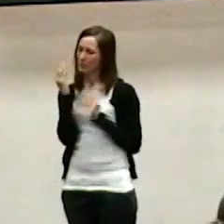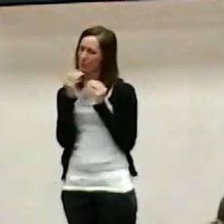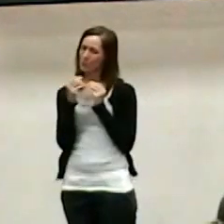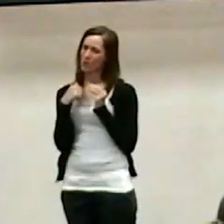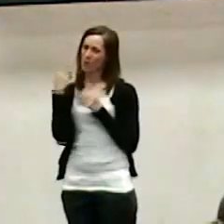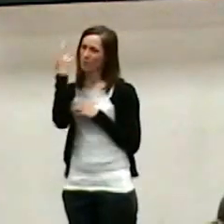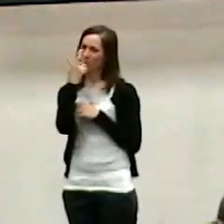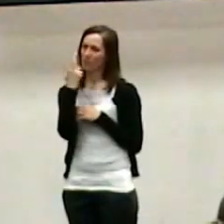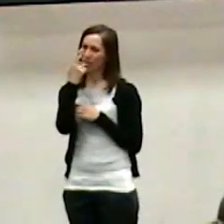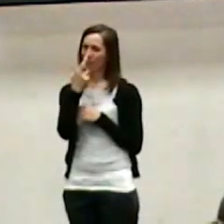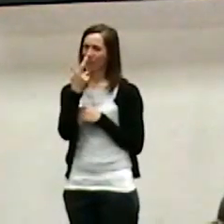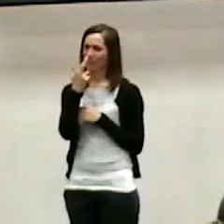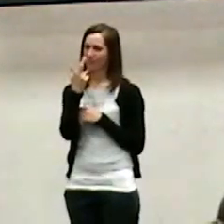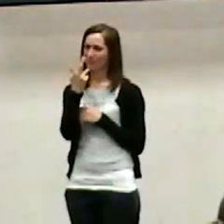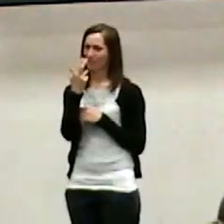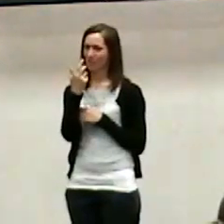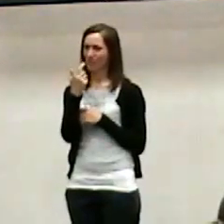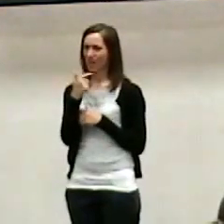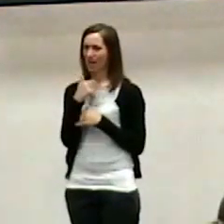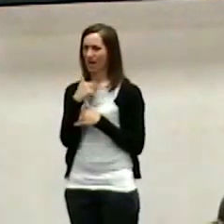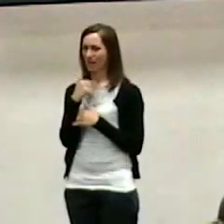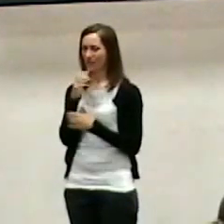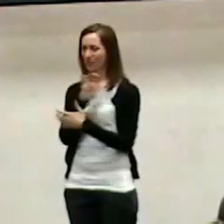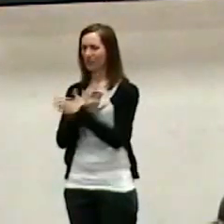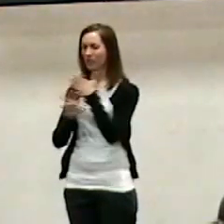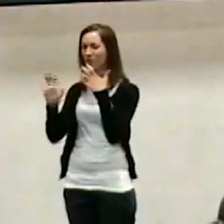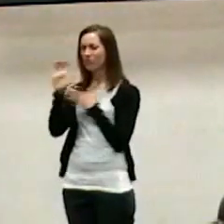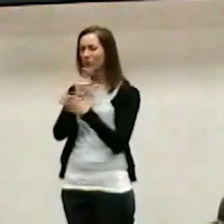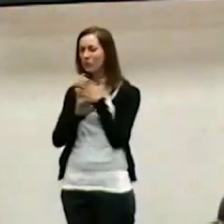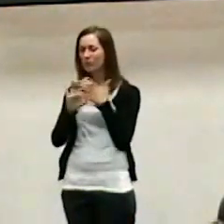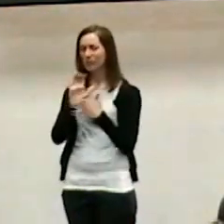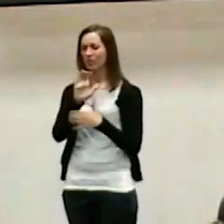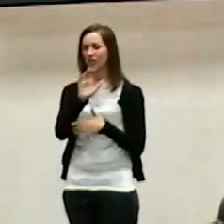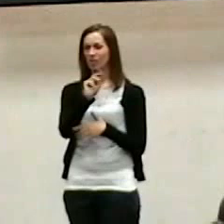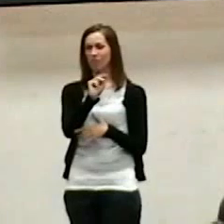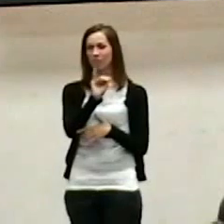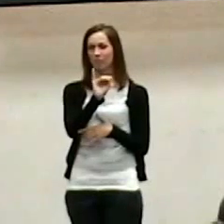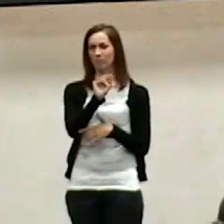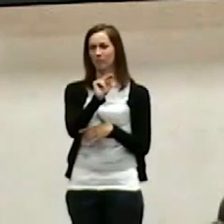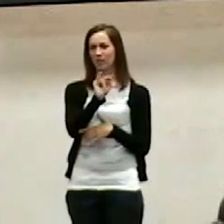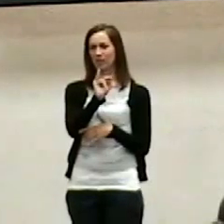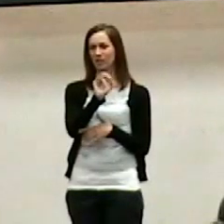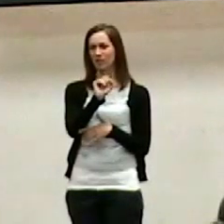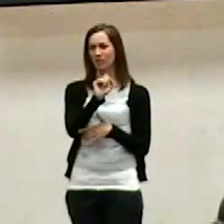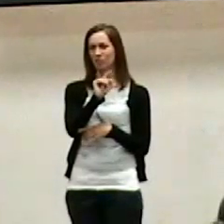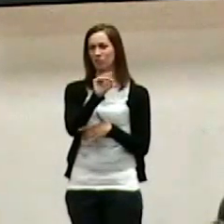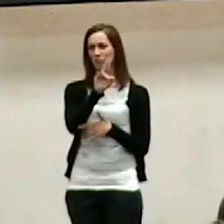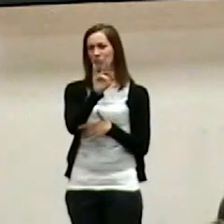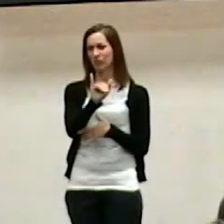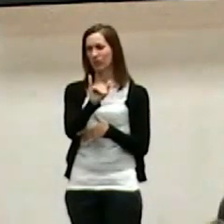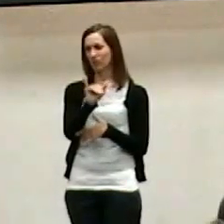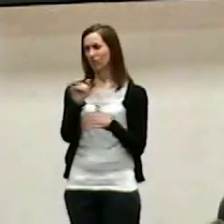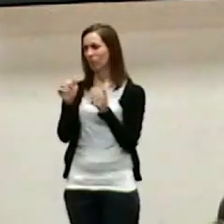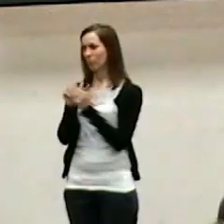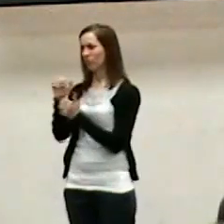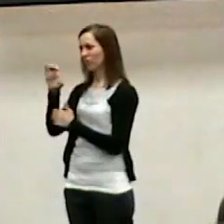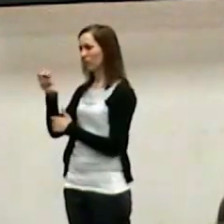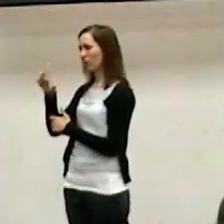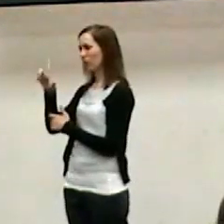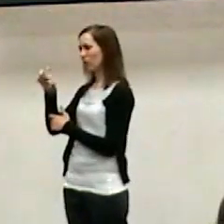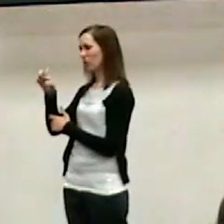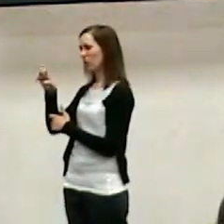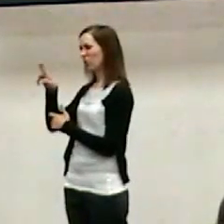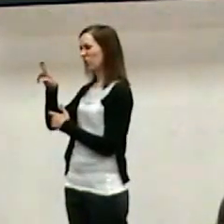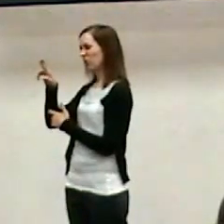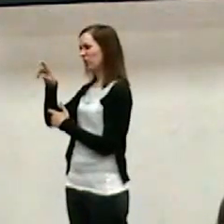was getting ministry mixed up with clergy. And we can't do that. Whatever, whatever our role is. And I was limiting